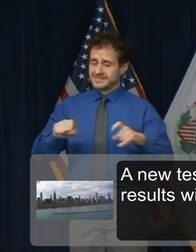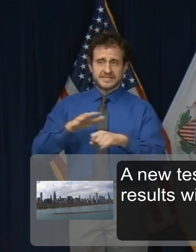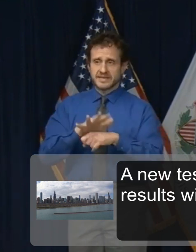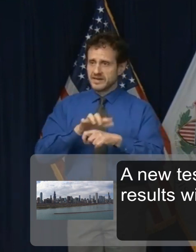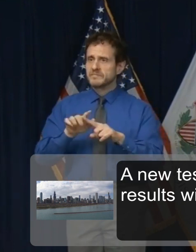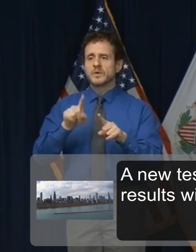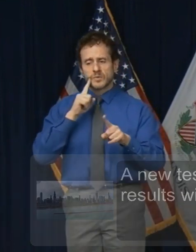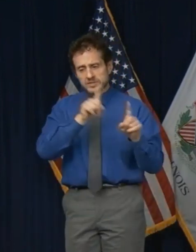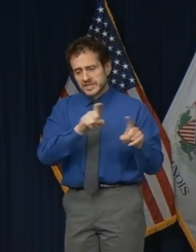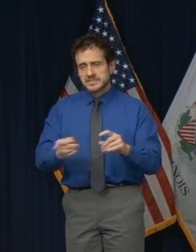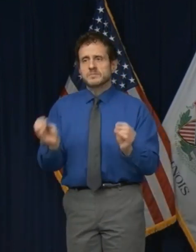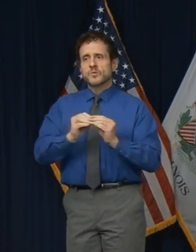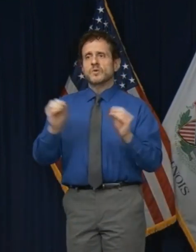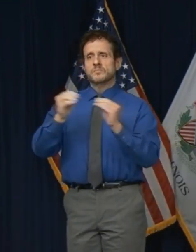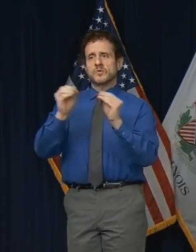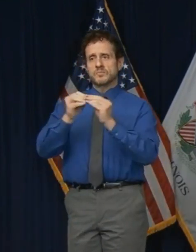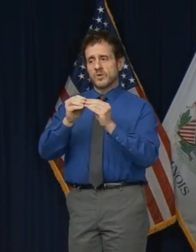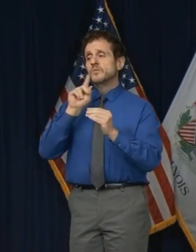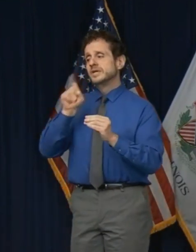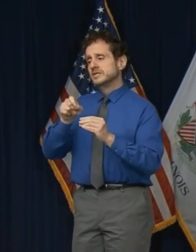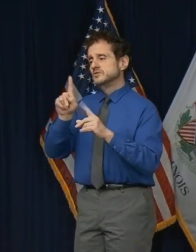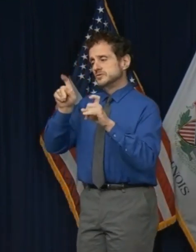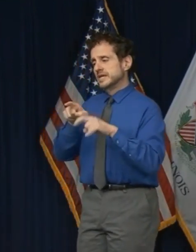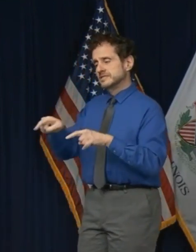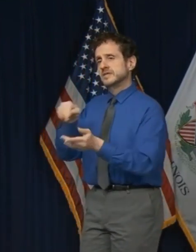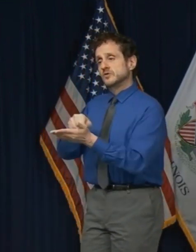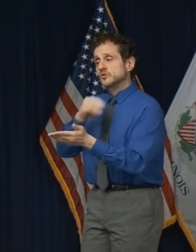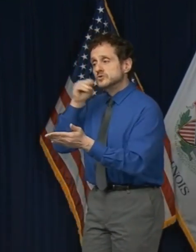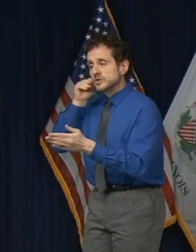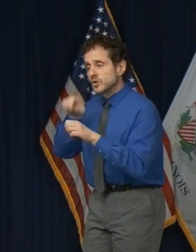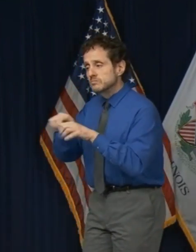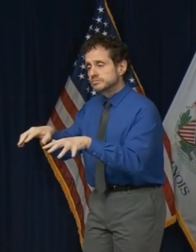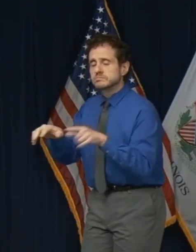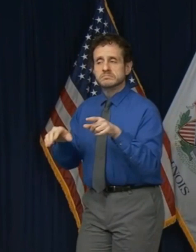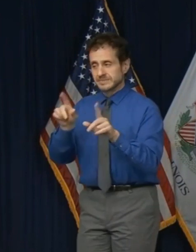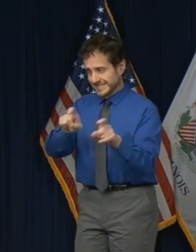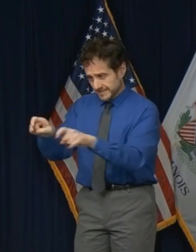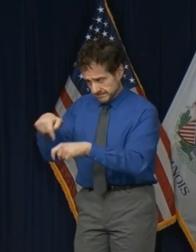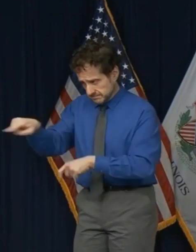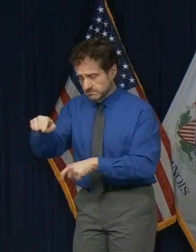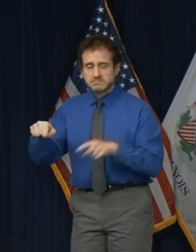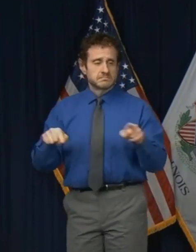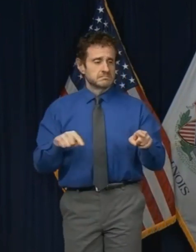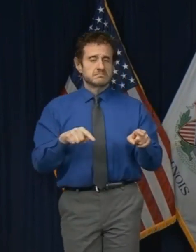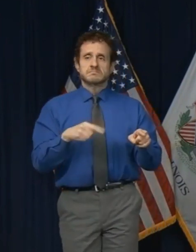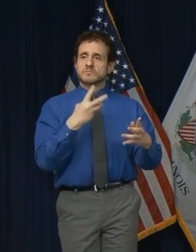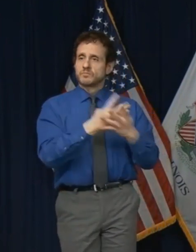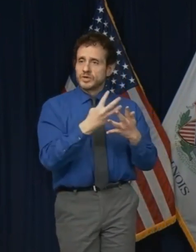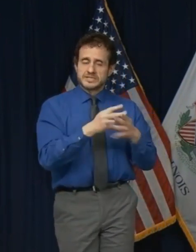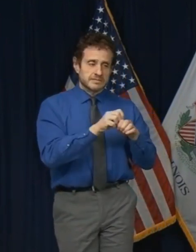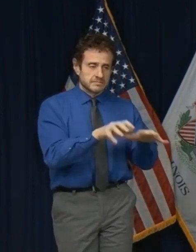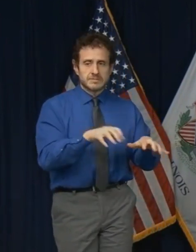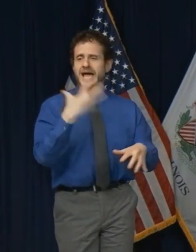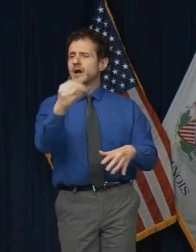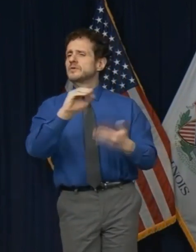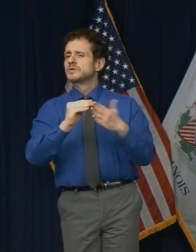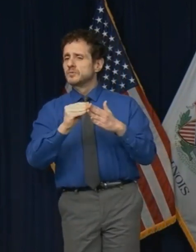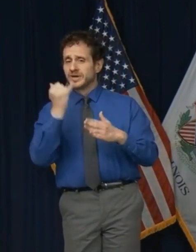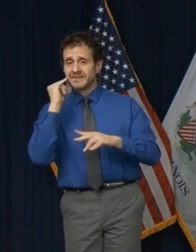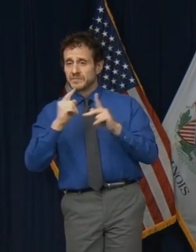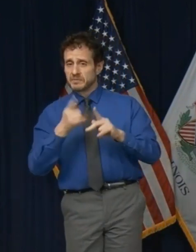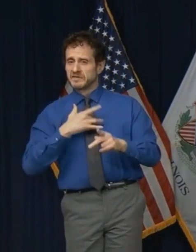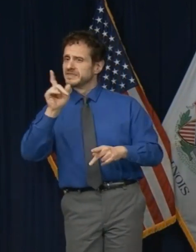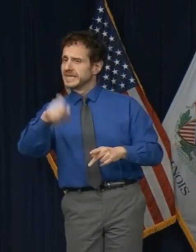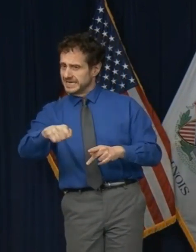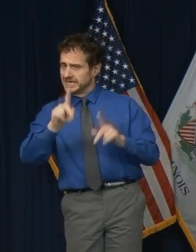testing widely in our nursing homes, in our correctional facilities, and in our communities, where anyone who might need one